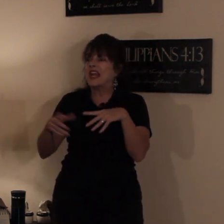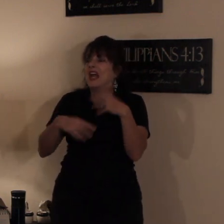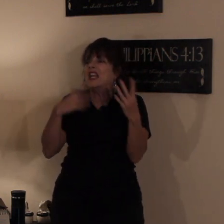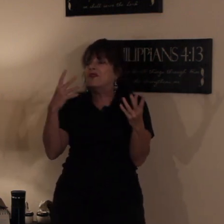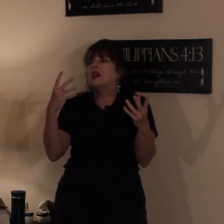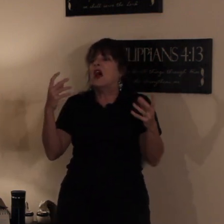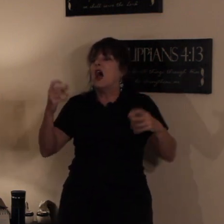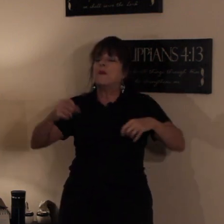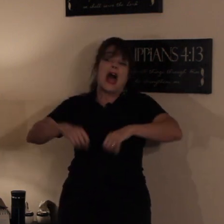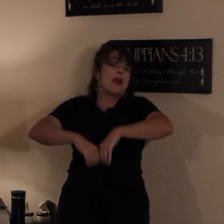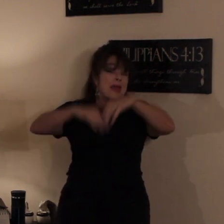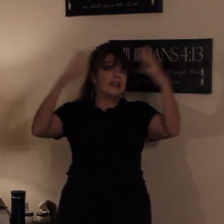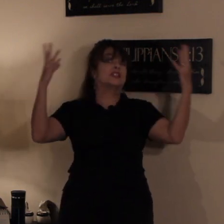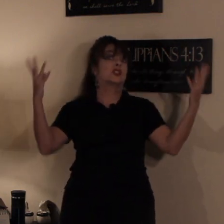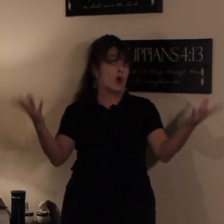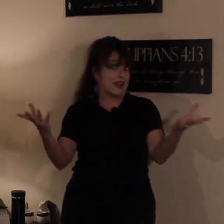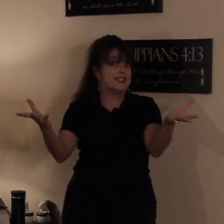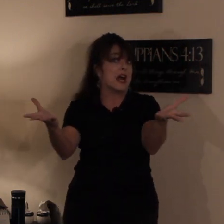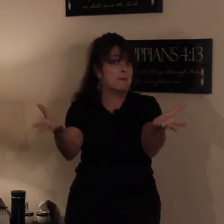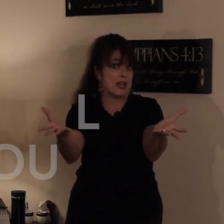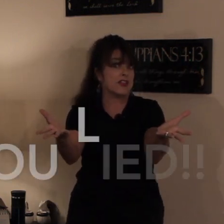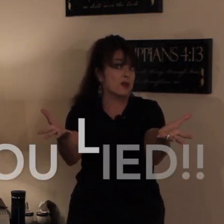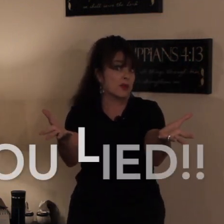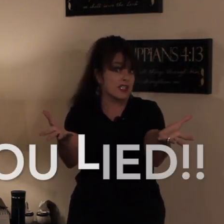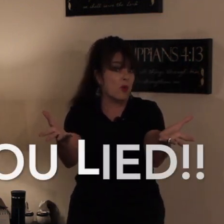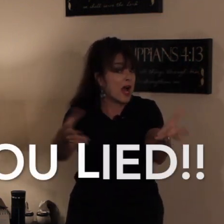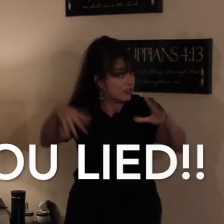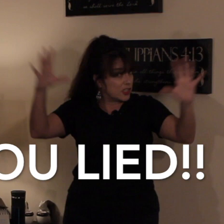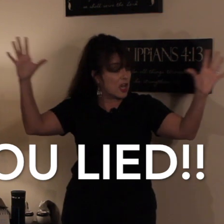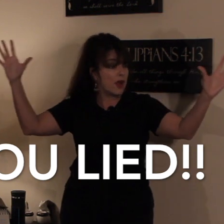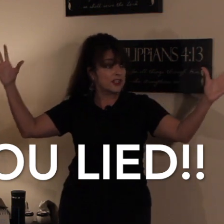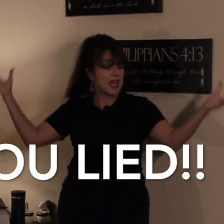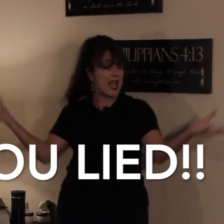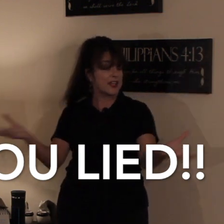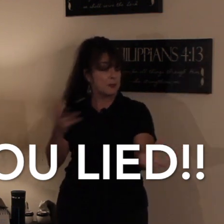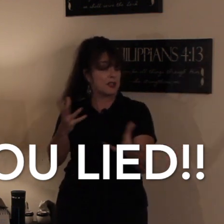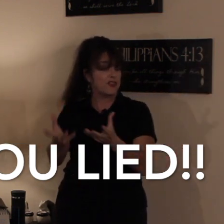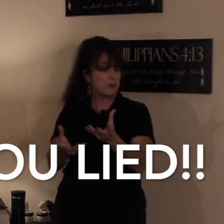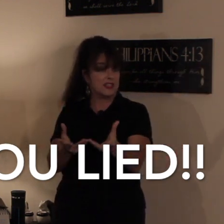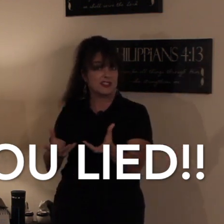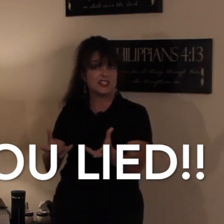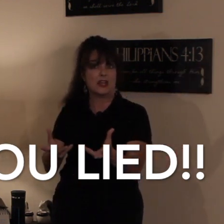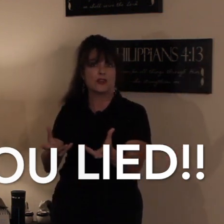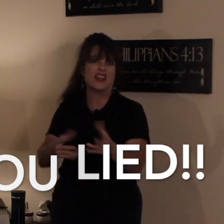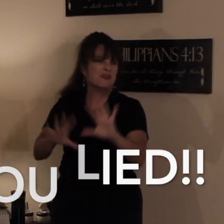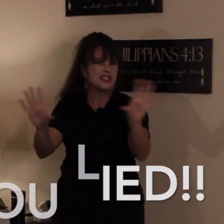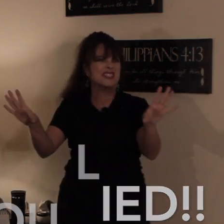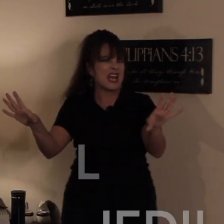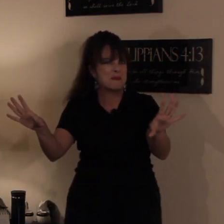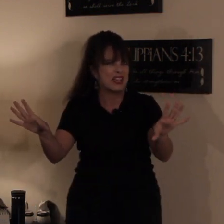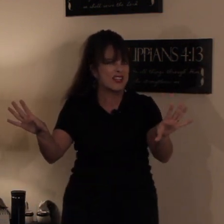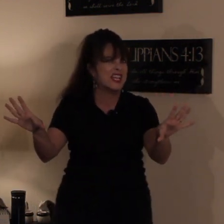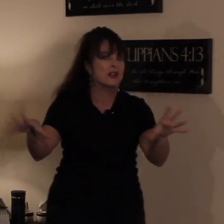I kind of, I made a story sound better than it really was, you know? I just, I had to put a few pieces together there. It wasn't that big of a deal.